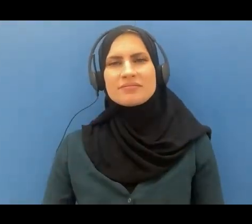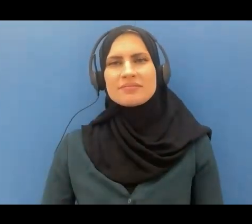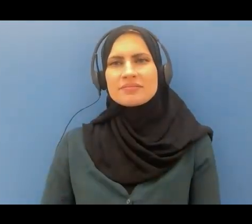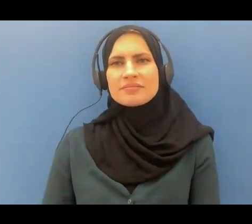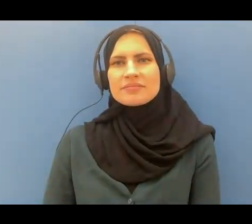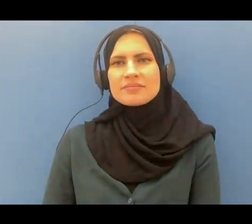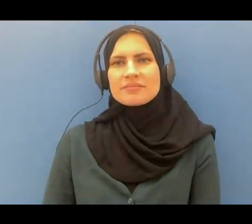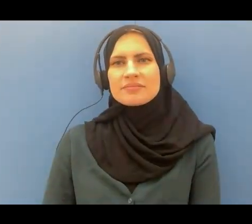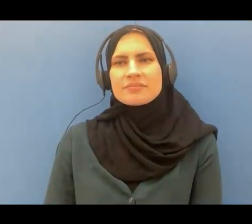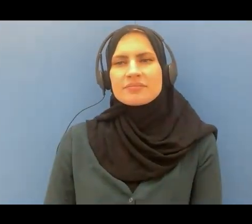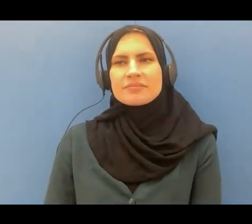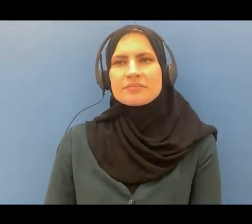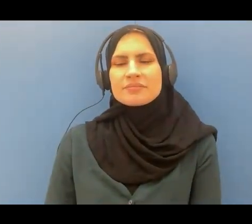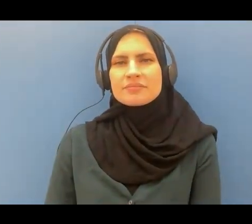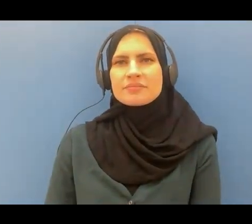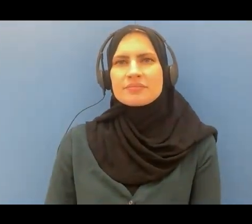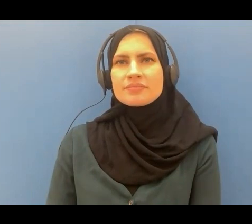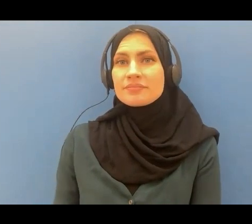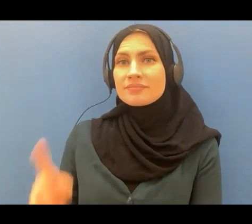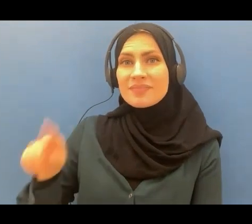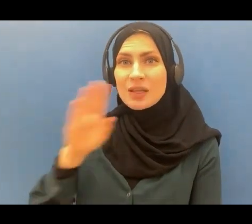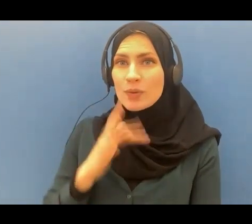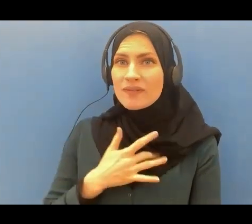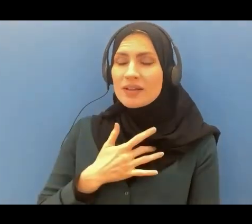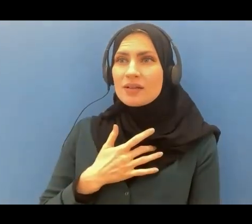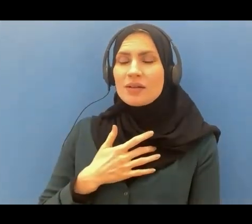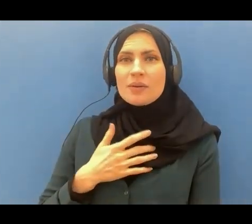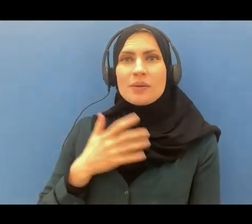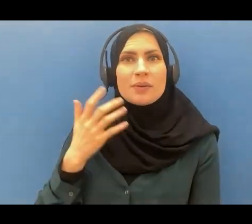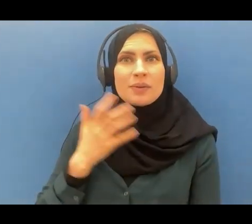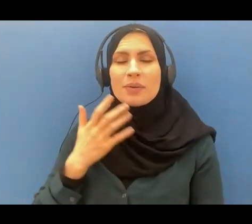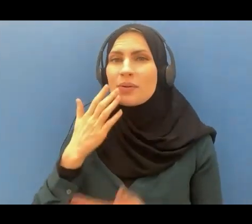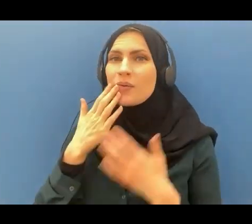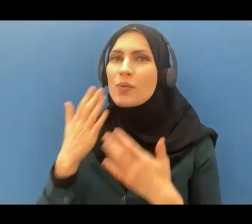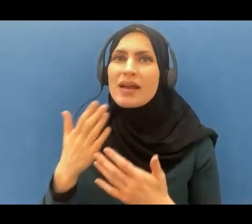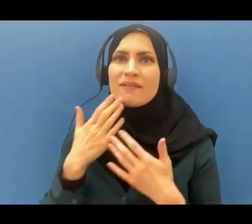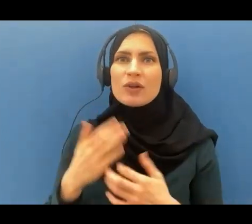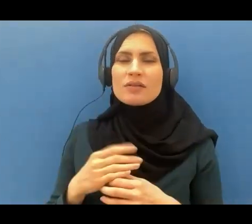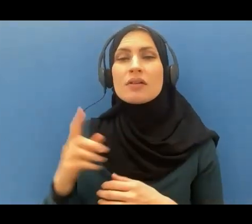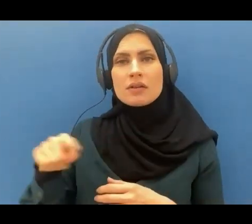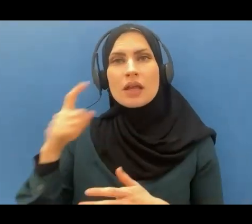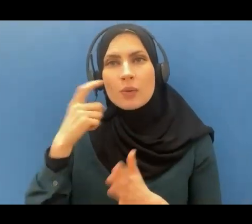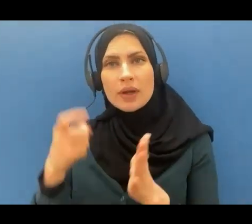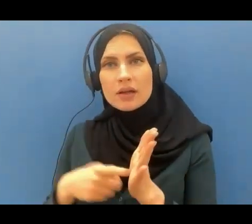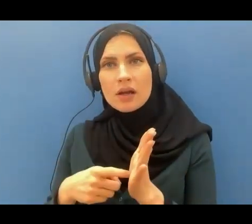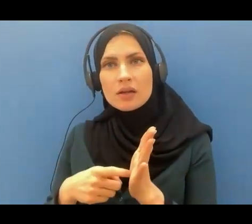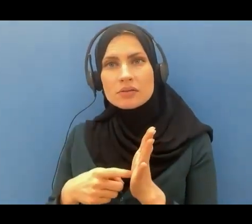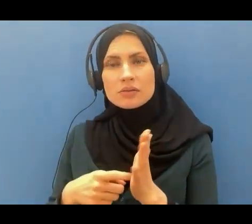so they will be so grateful and they will recognize the fact that Allah